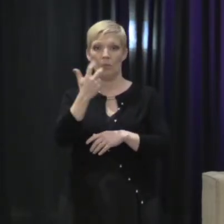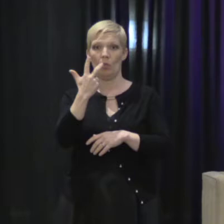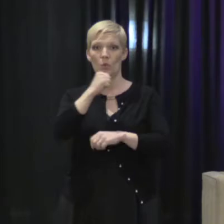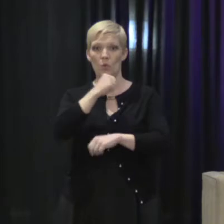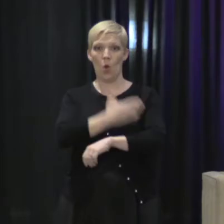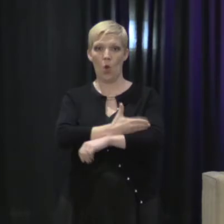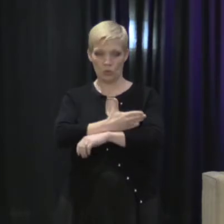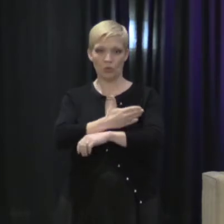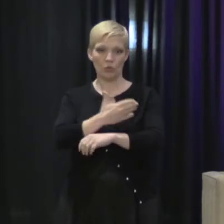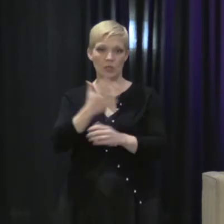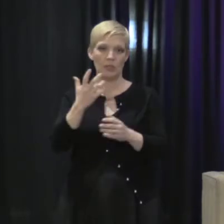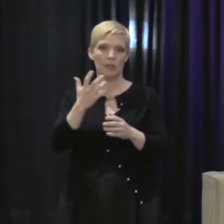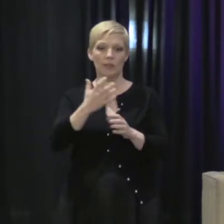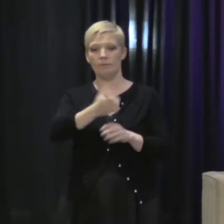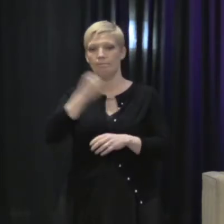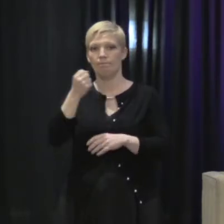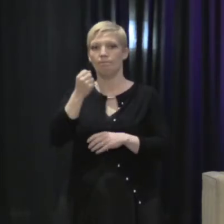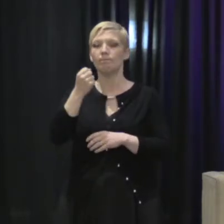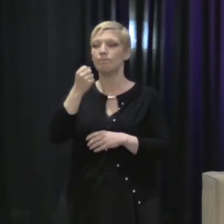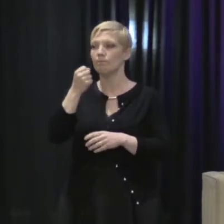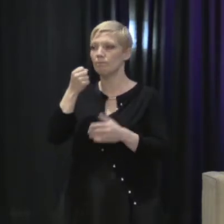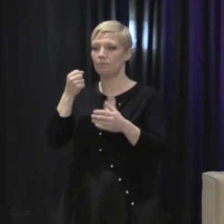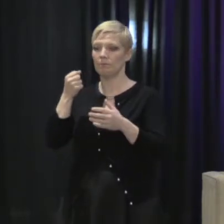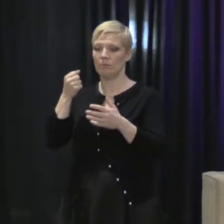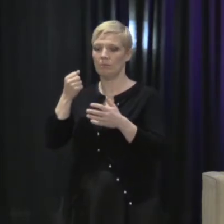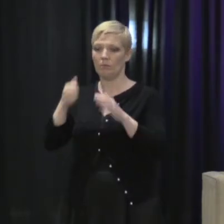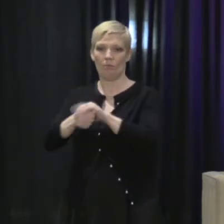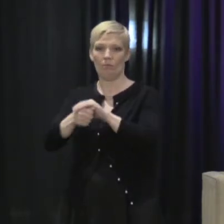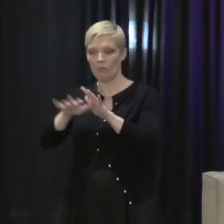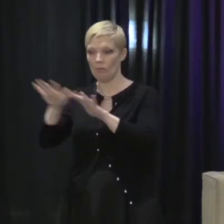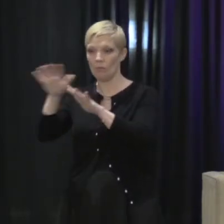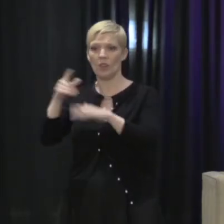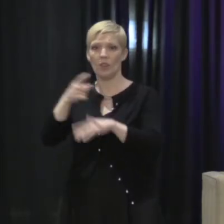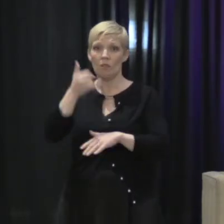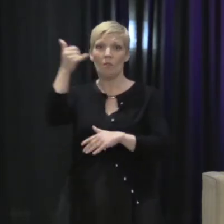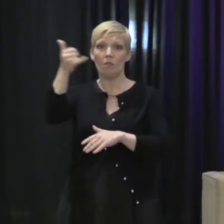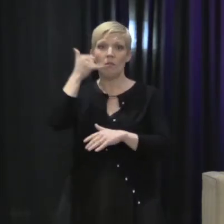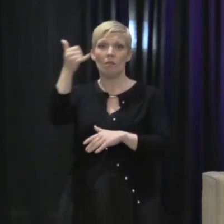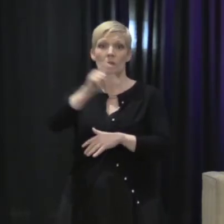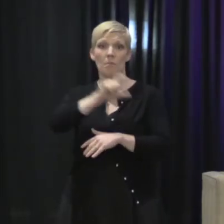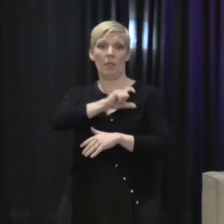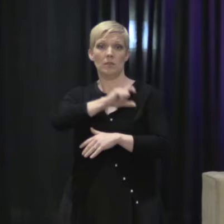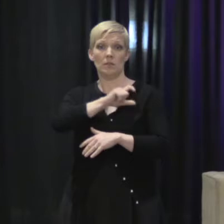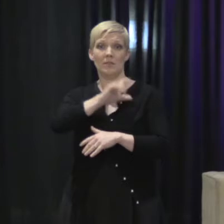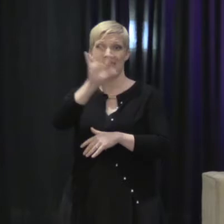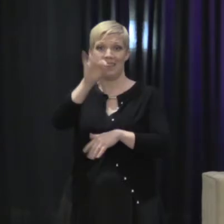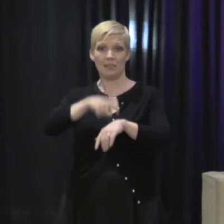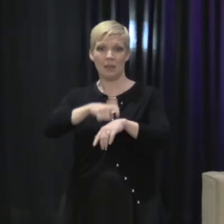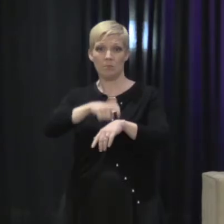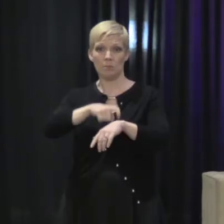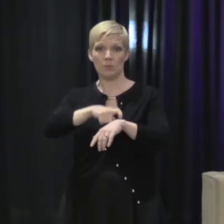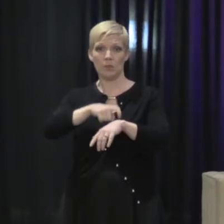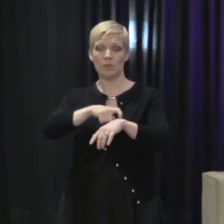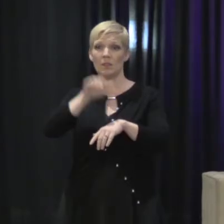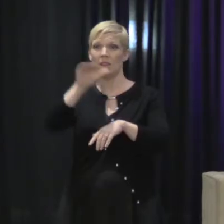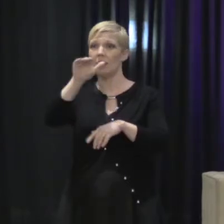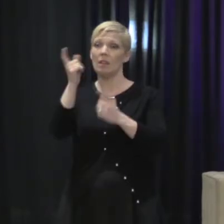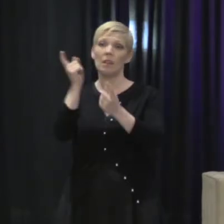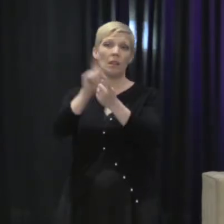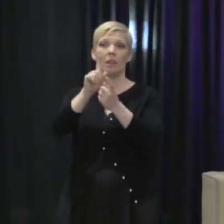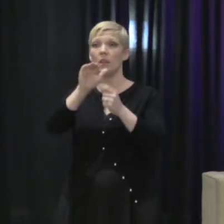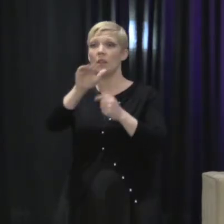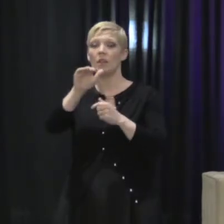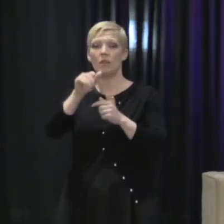in violation of the order. She called the police nine times. She had nine points of contact with the police over a nearly 10-hour